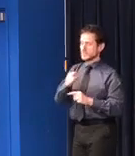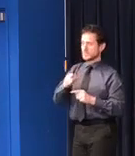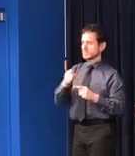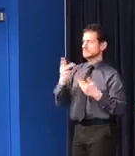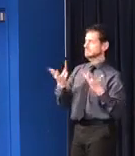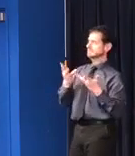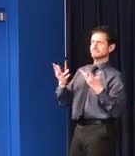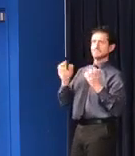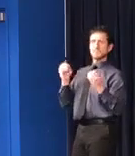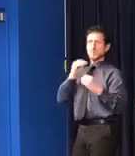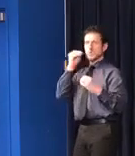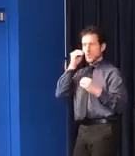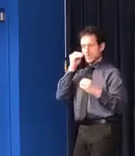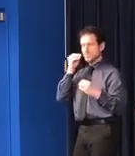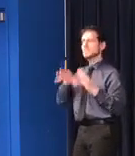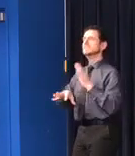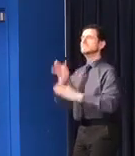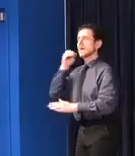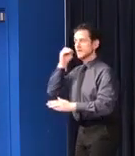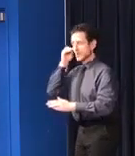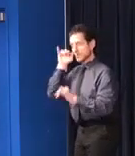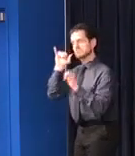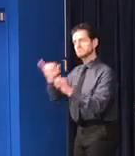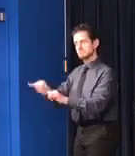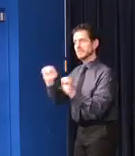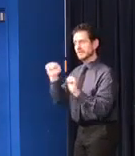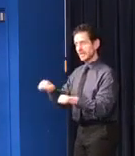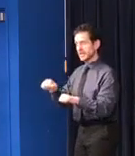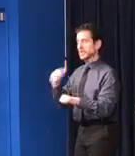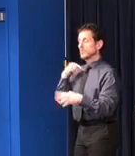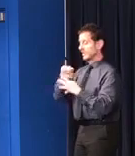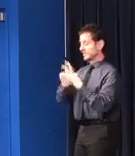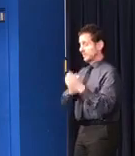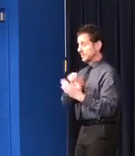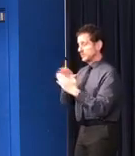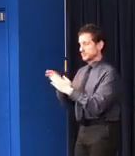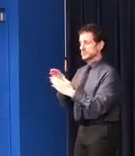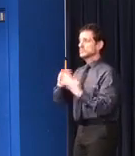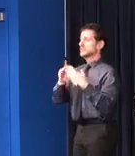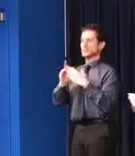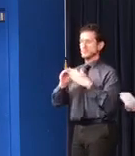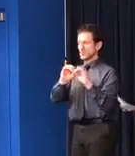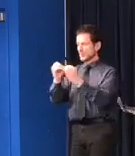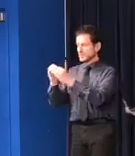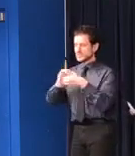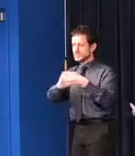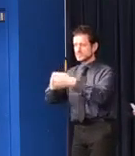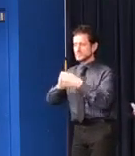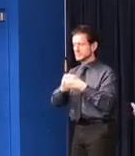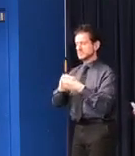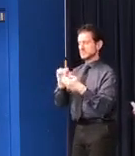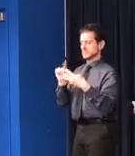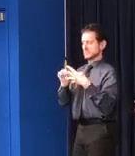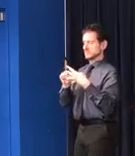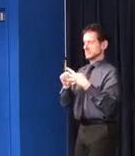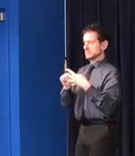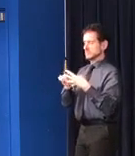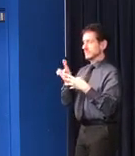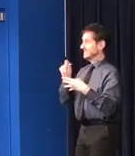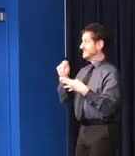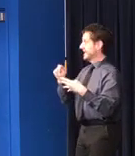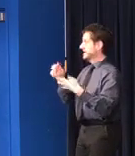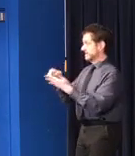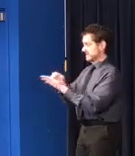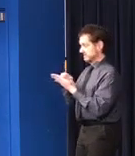We work to prevent and end homelessness through four signature approaches. Community partnerships, community, excuse me, data